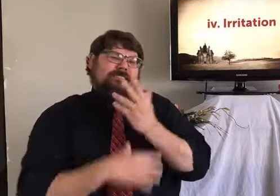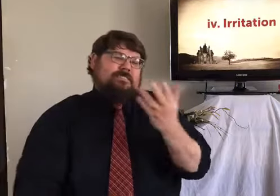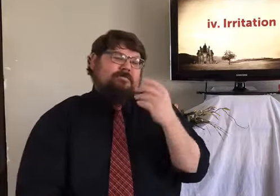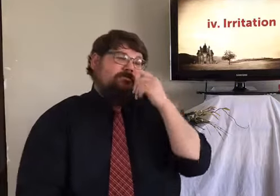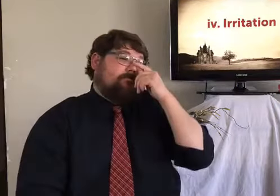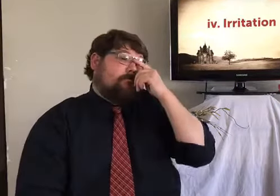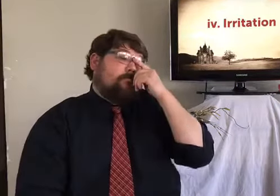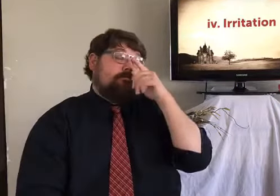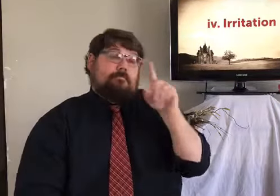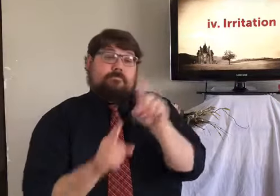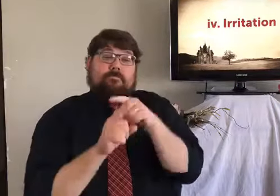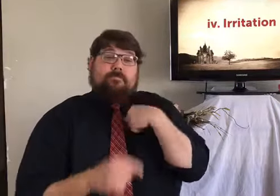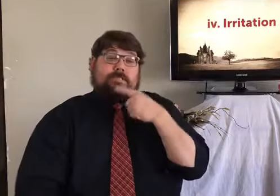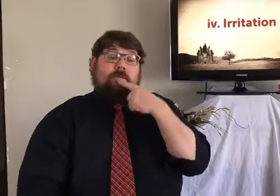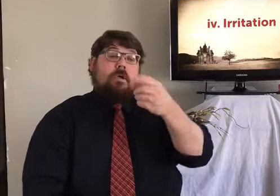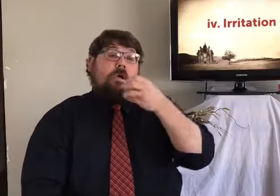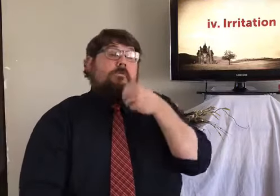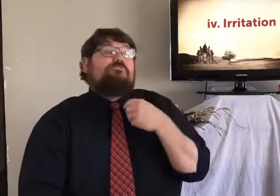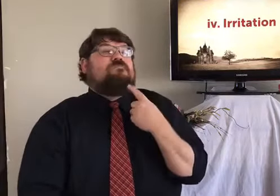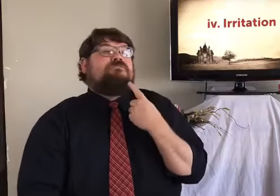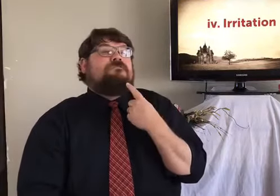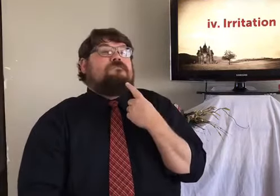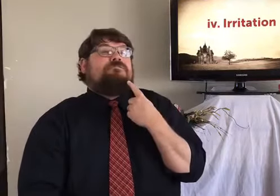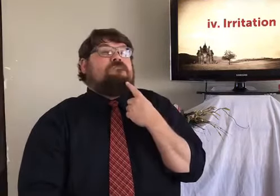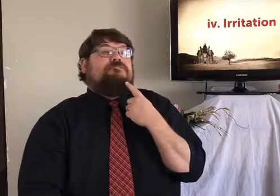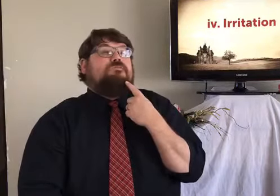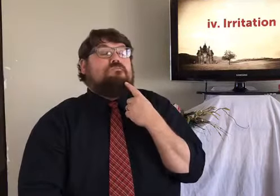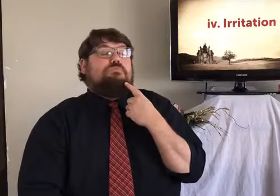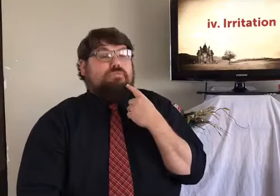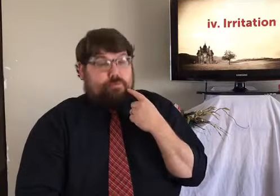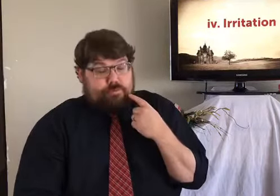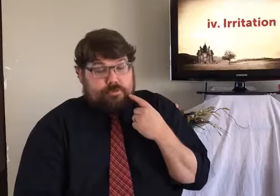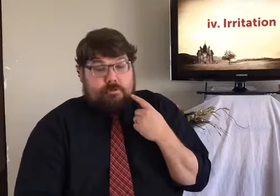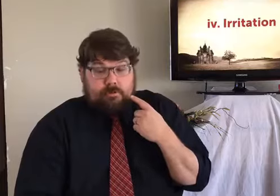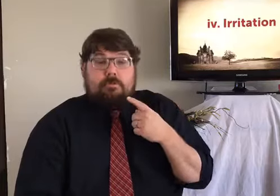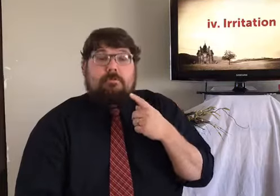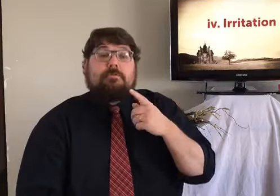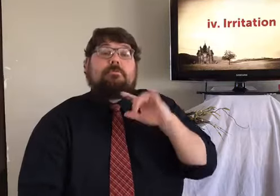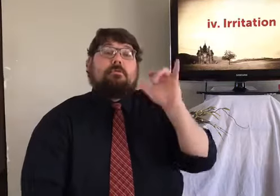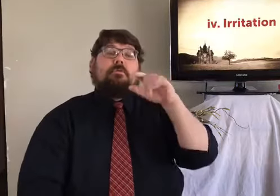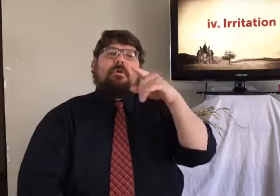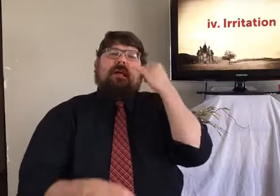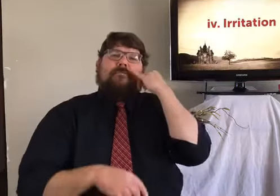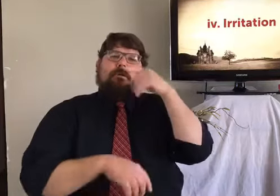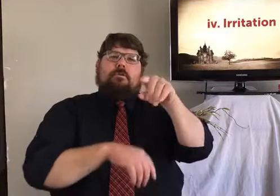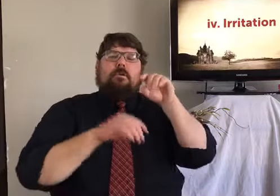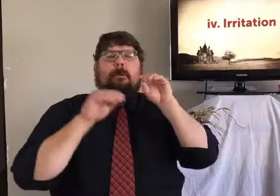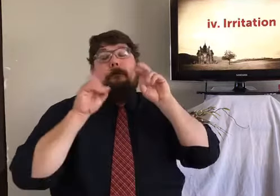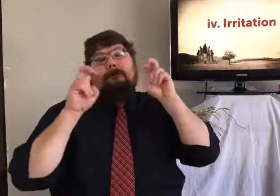Salt, though, can be an irritant. You know, as I said, I was swishing that water around.